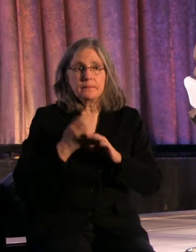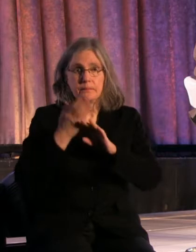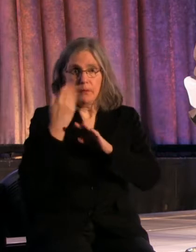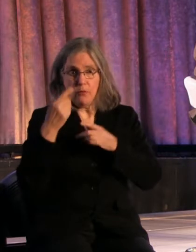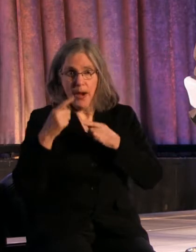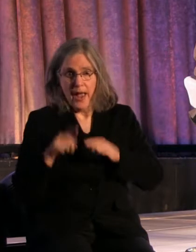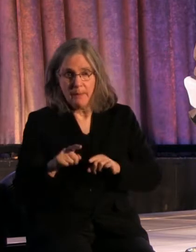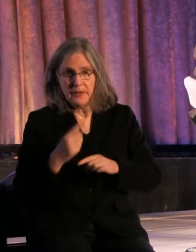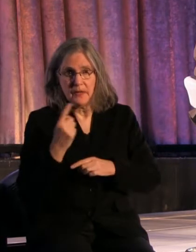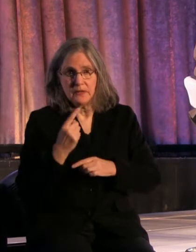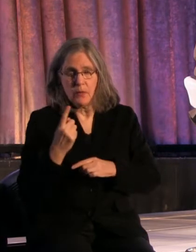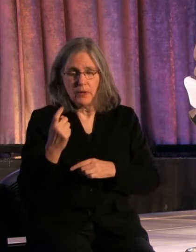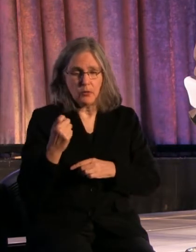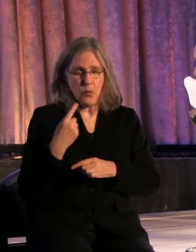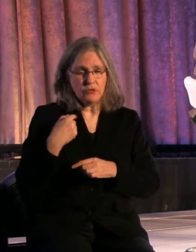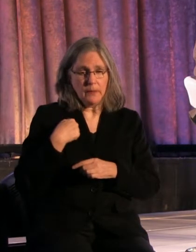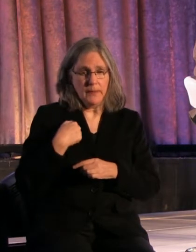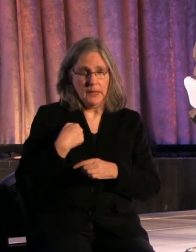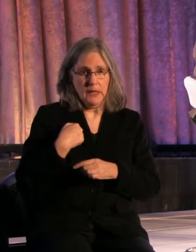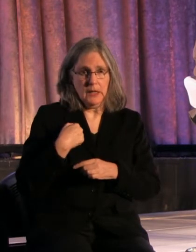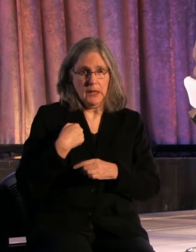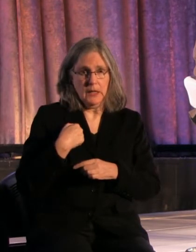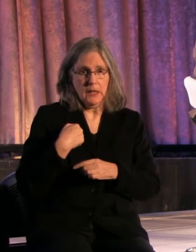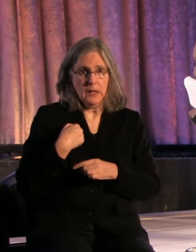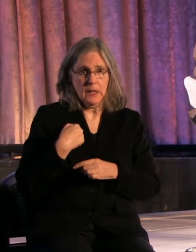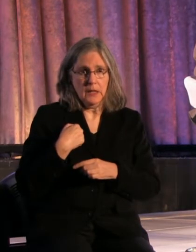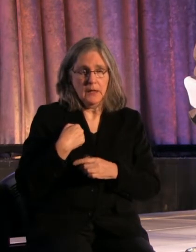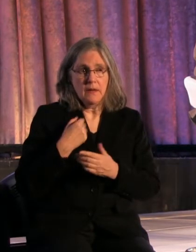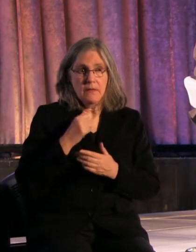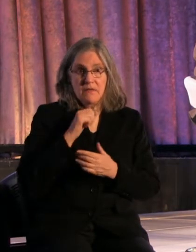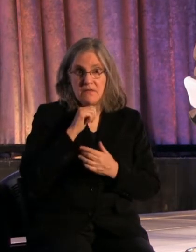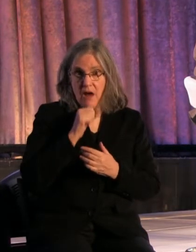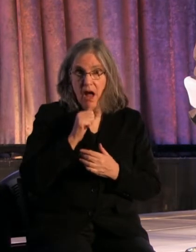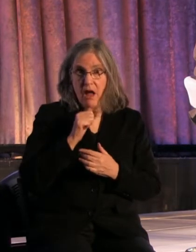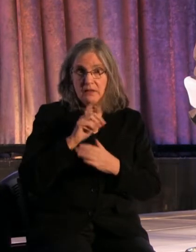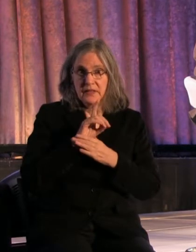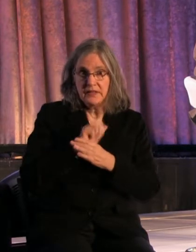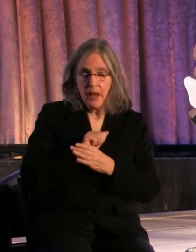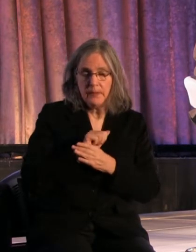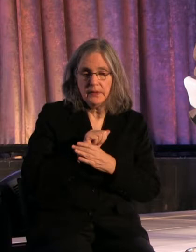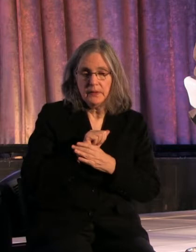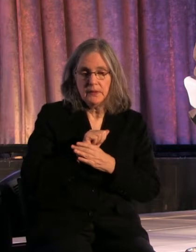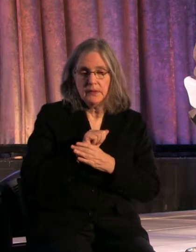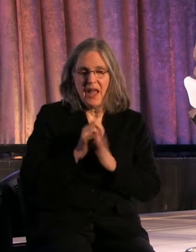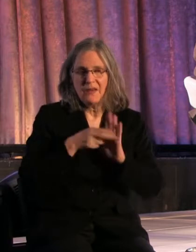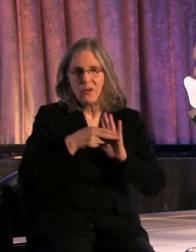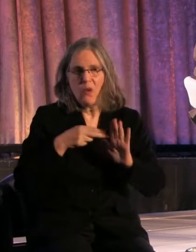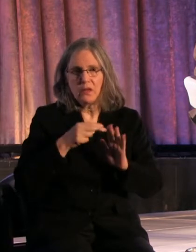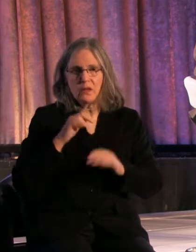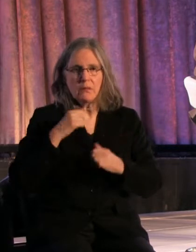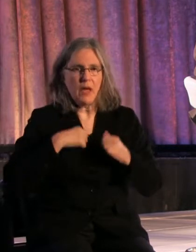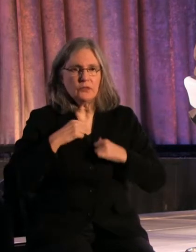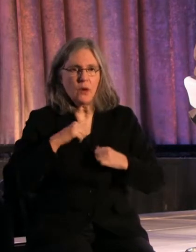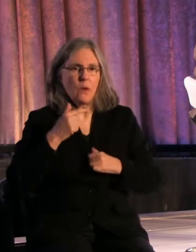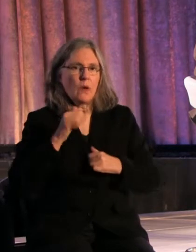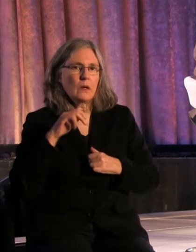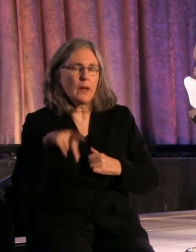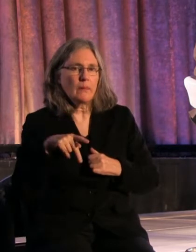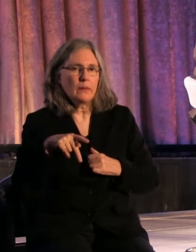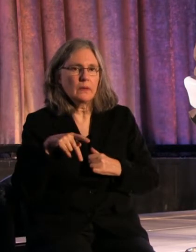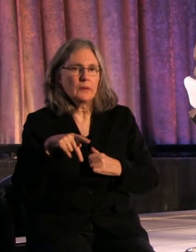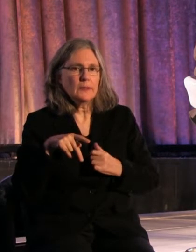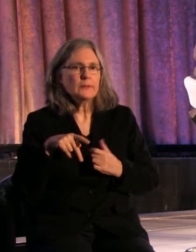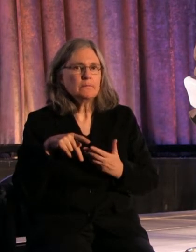somebody actually questioned me about me being non-disabled and calling my show GIMP, you know, I spoke to my dancers